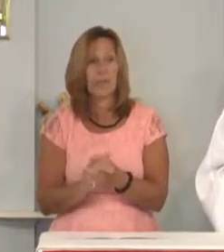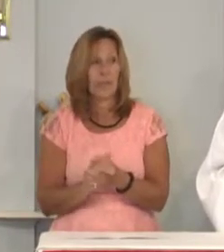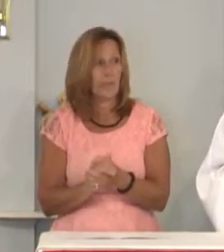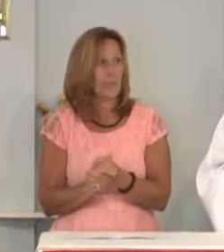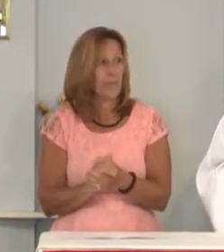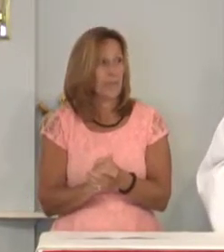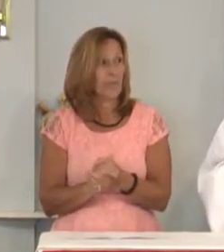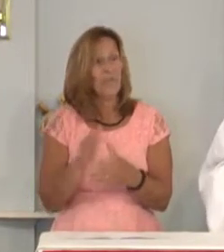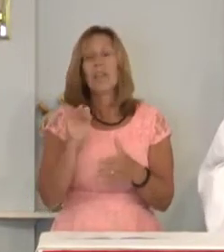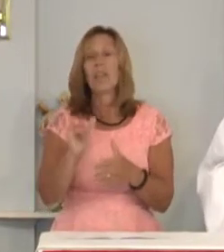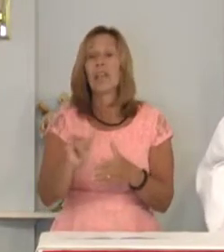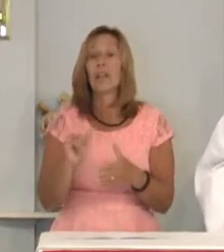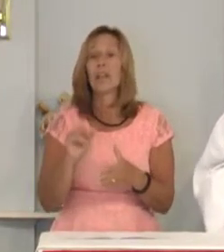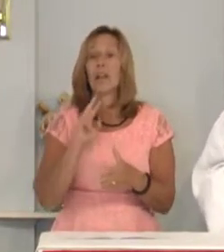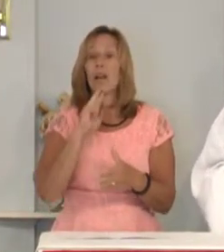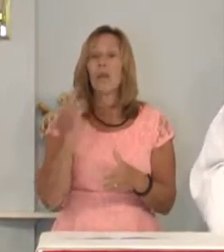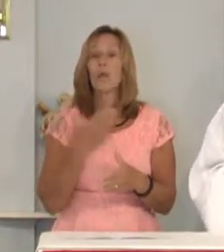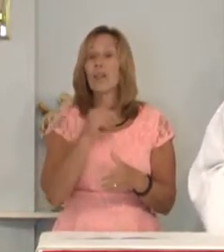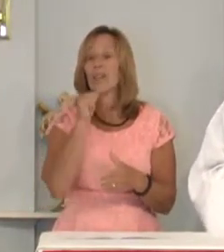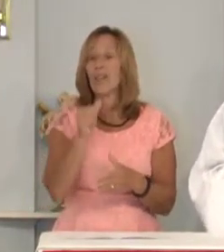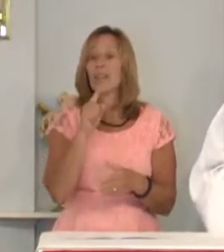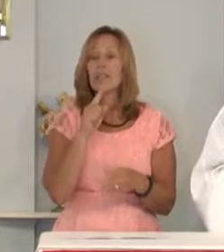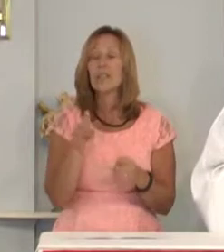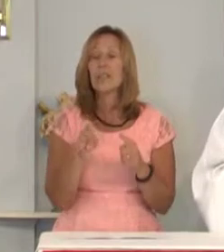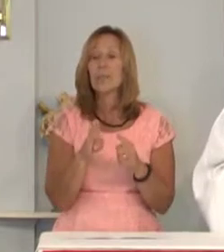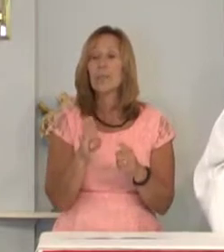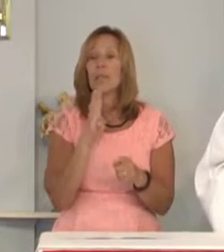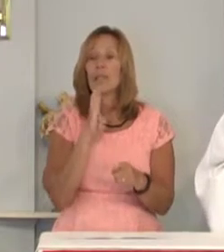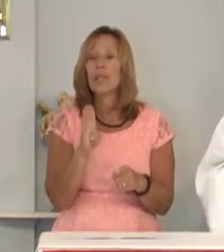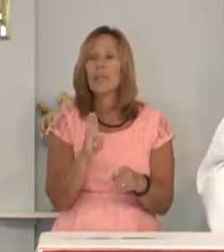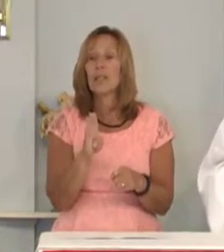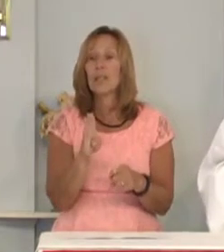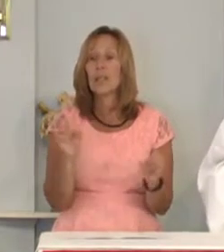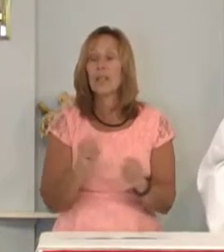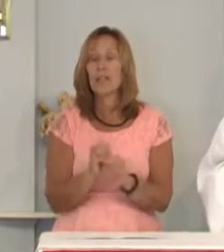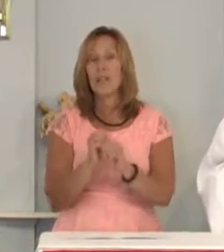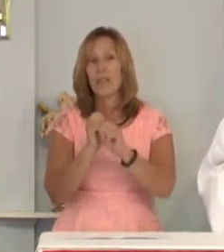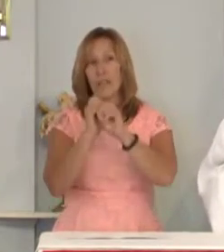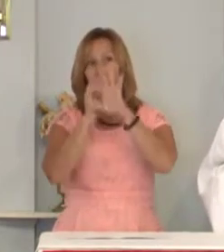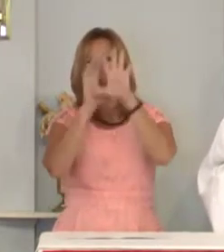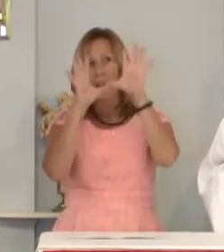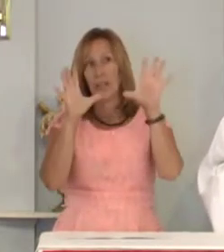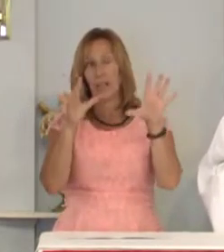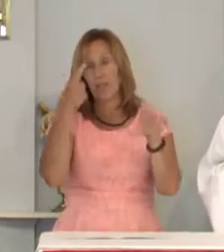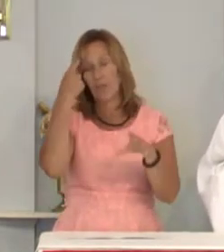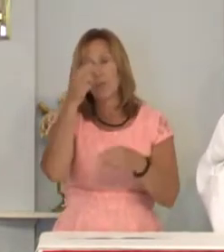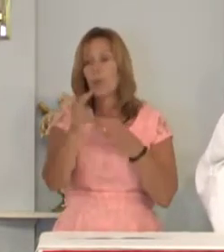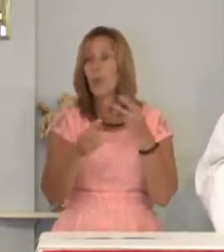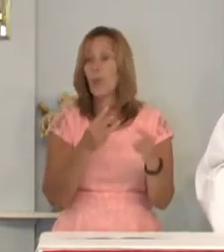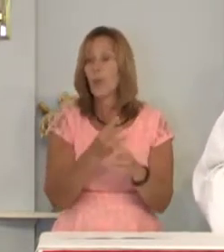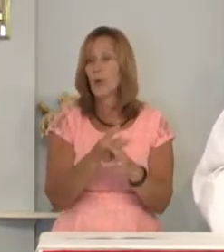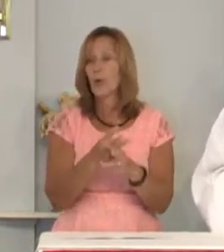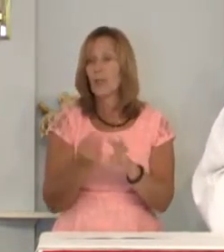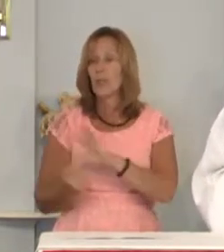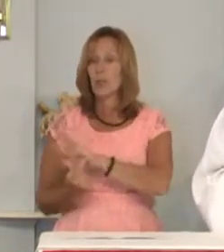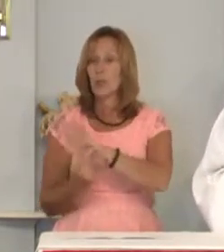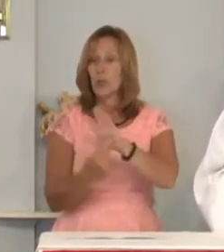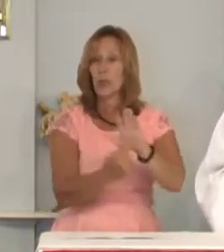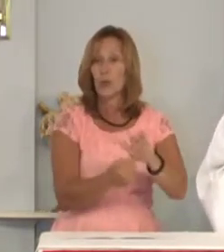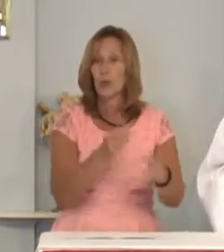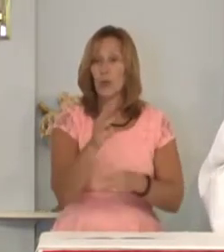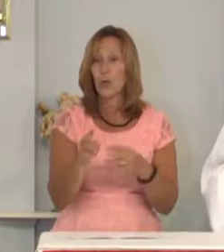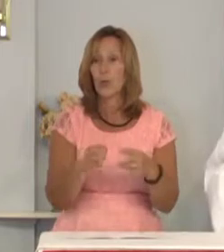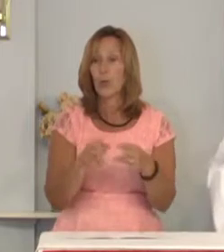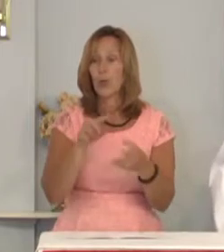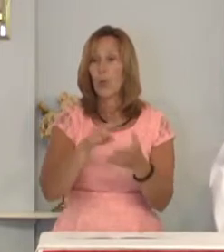And yet, are we not to be the light to the world? To show the world